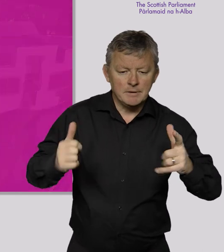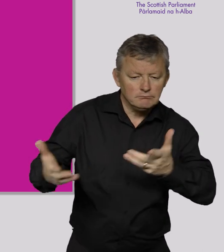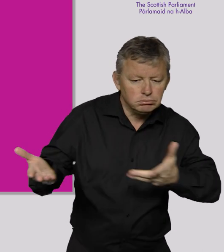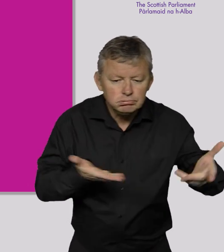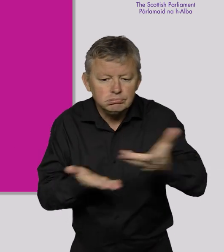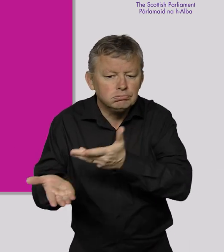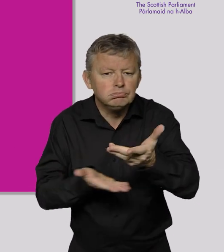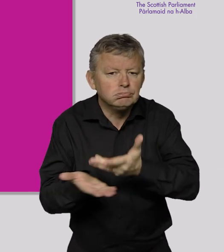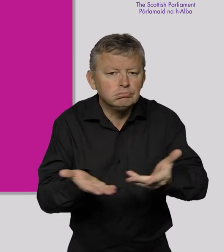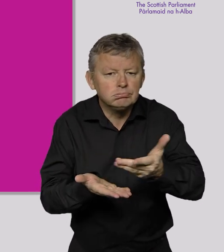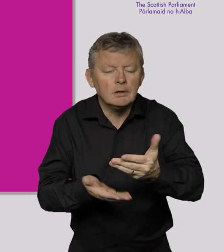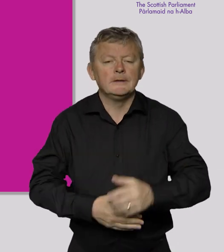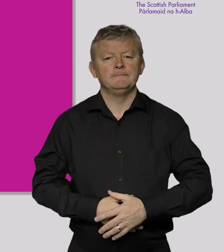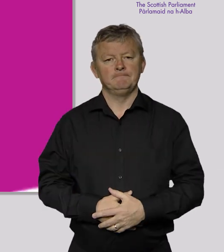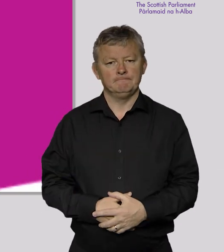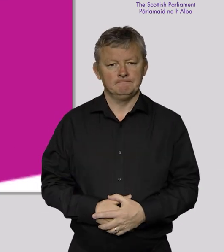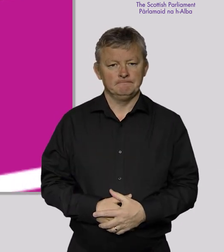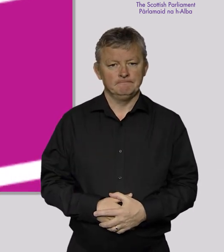Parliamentary Business